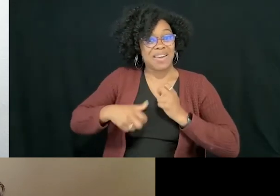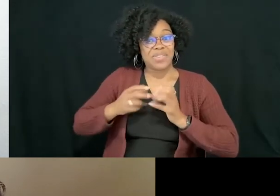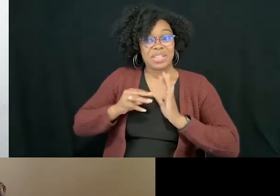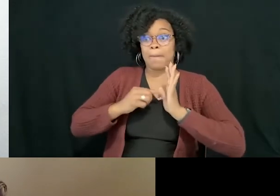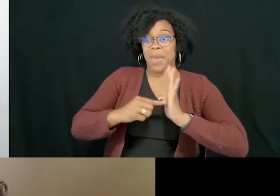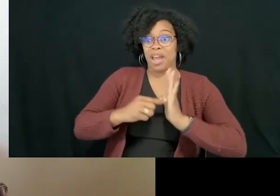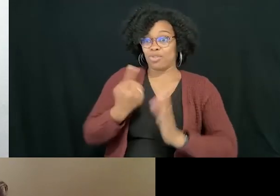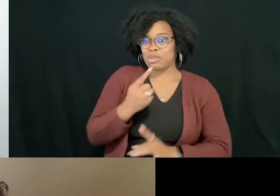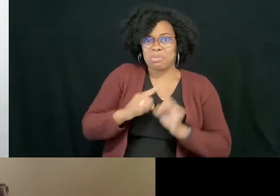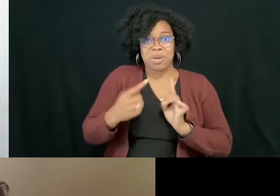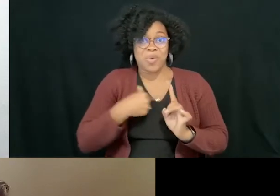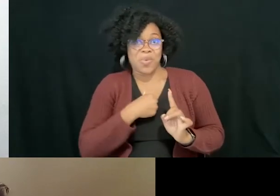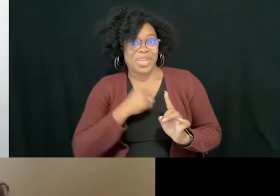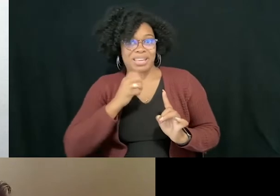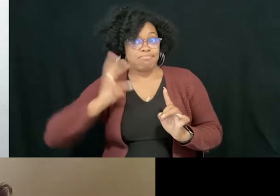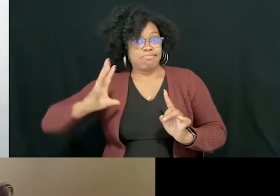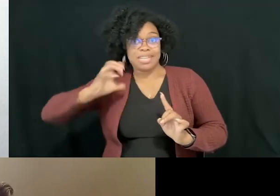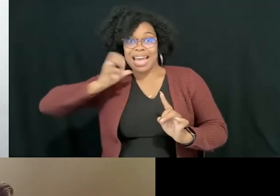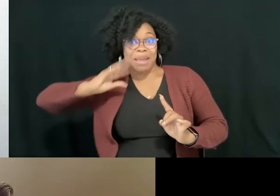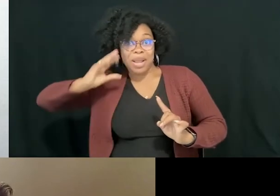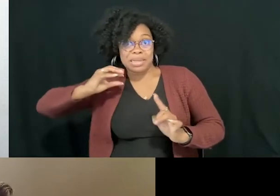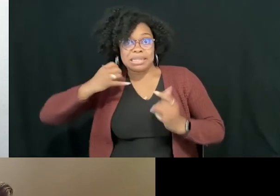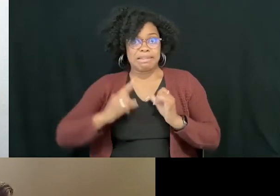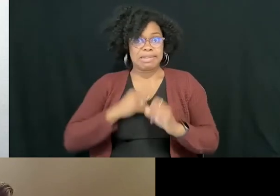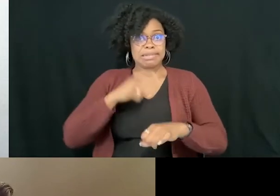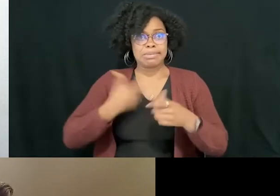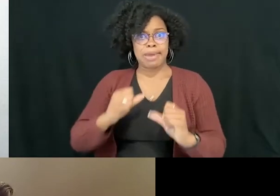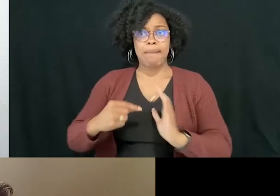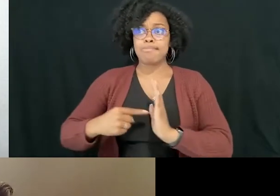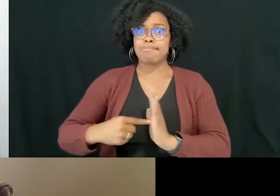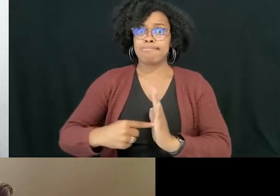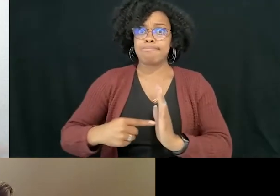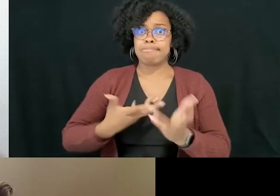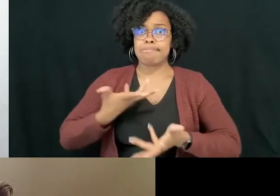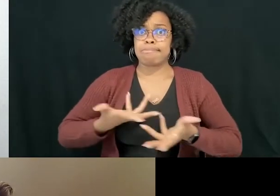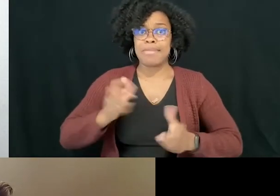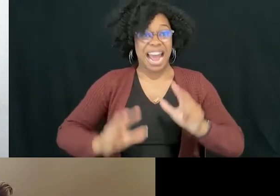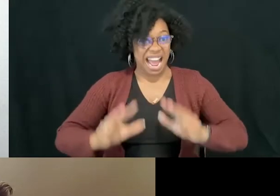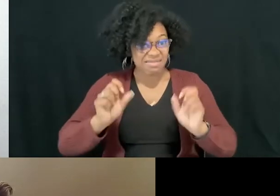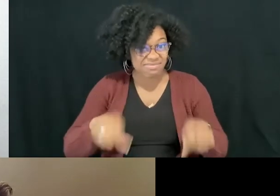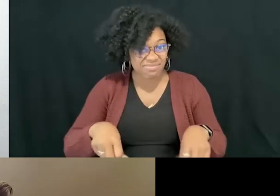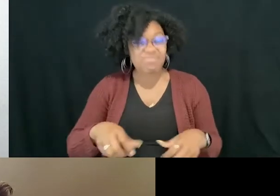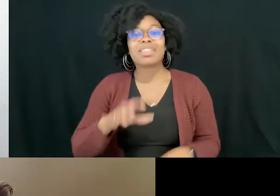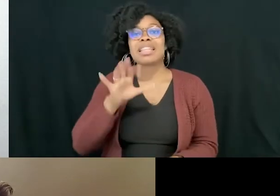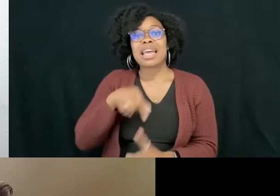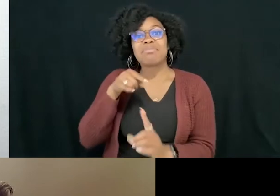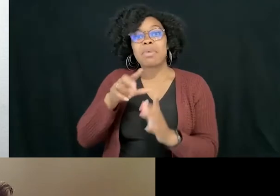or experience. Right. And so that's what our book sex positive talks to have with kids offers.